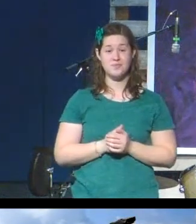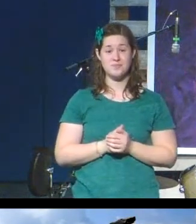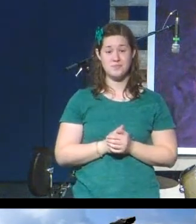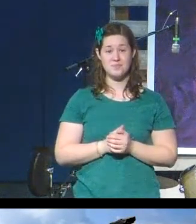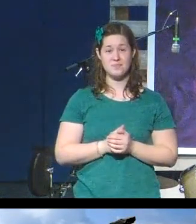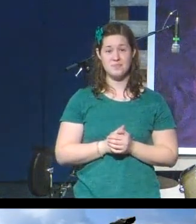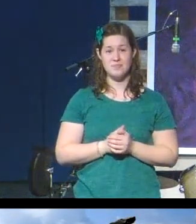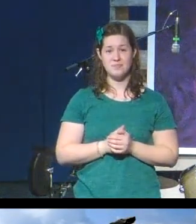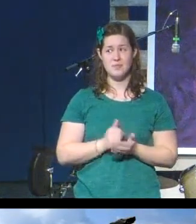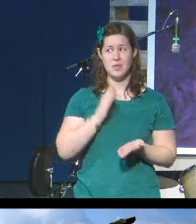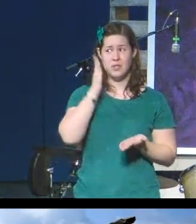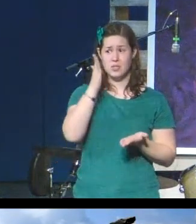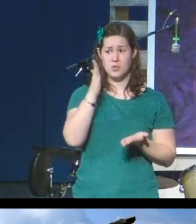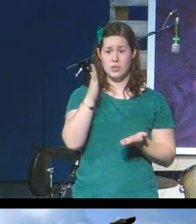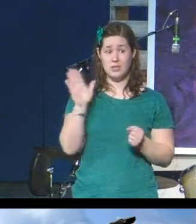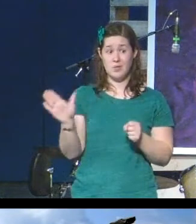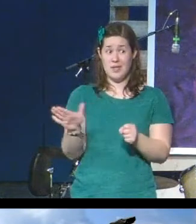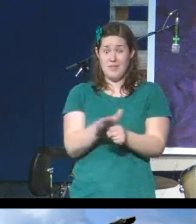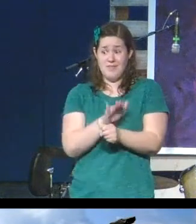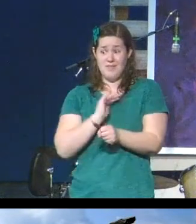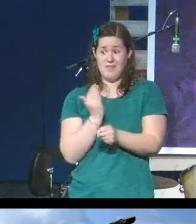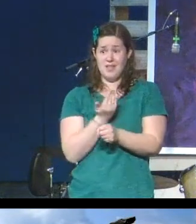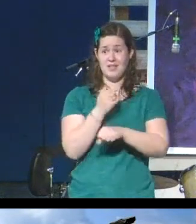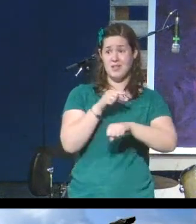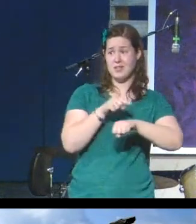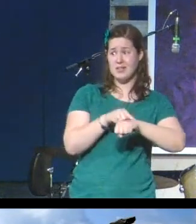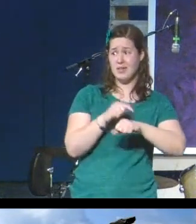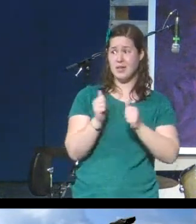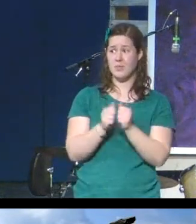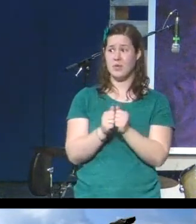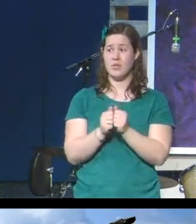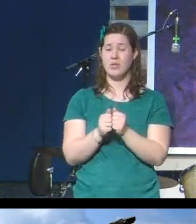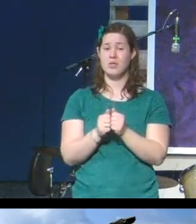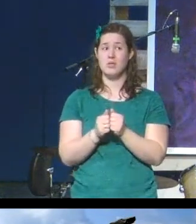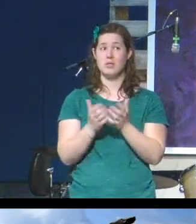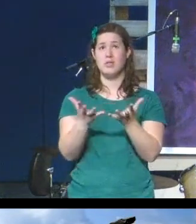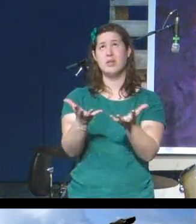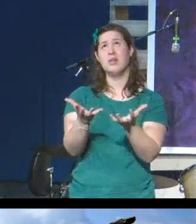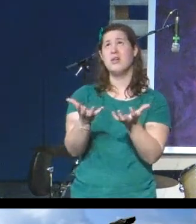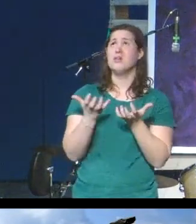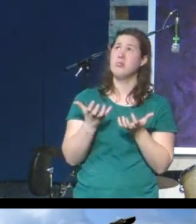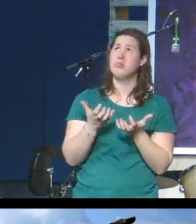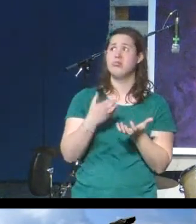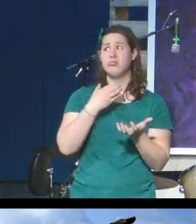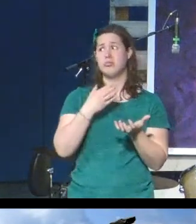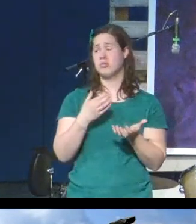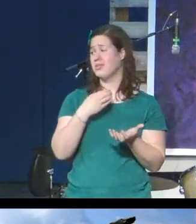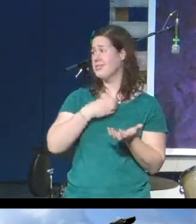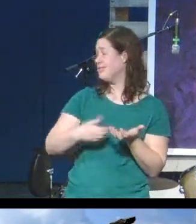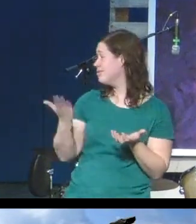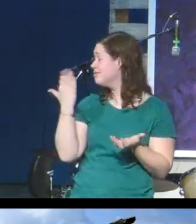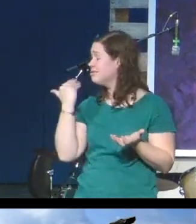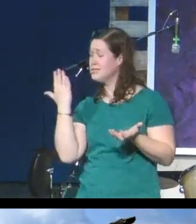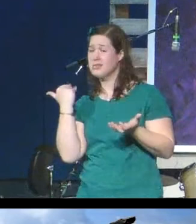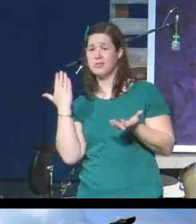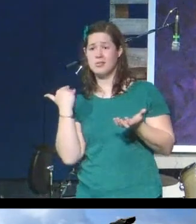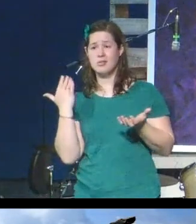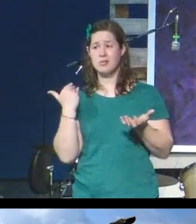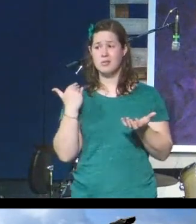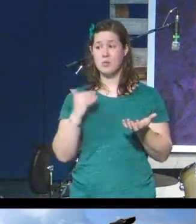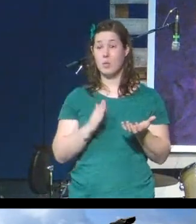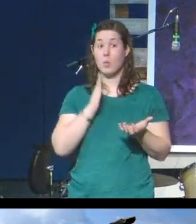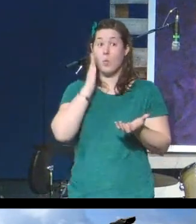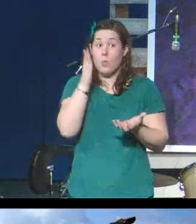So will we fill our time with wanting the past? Or will we be